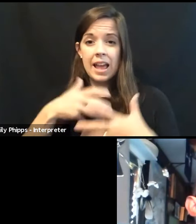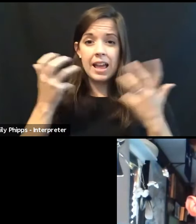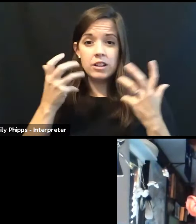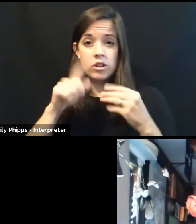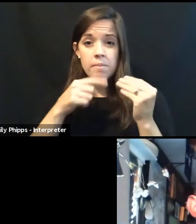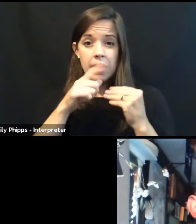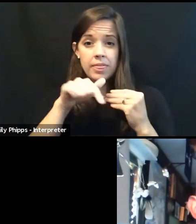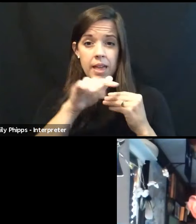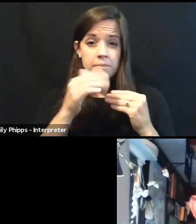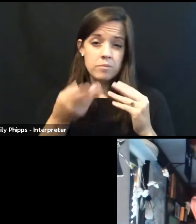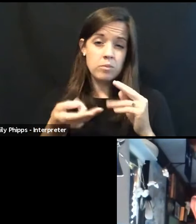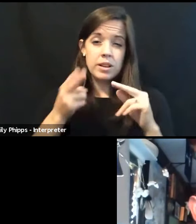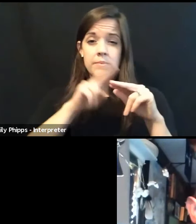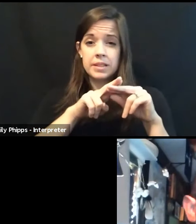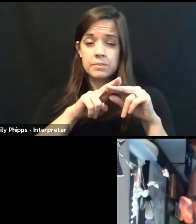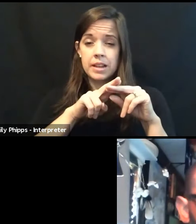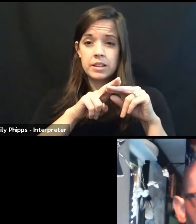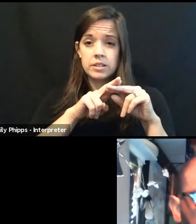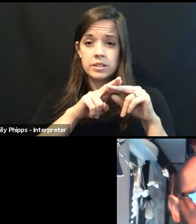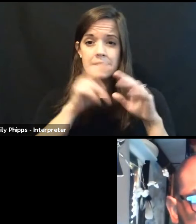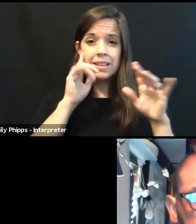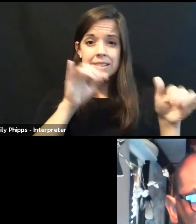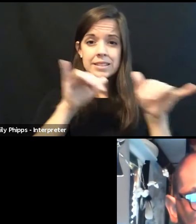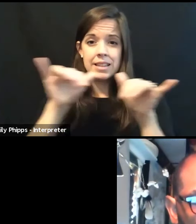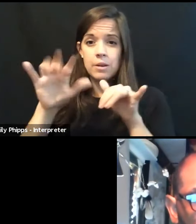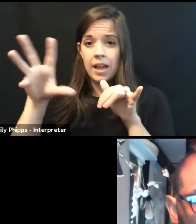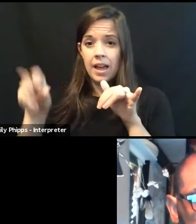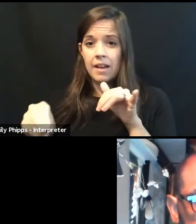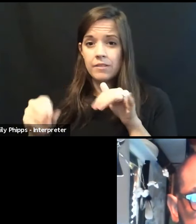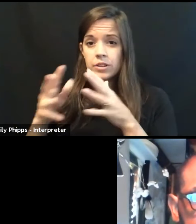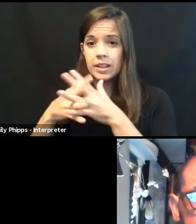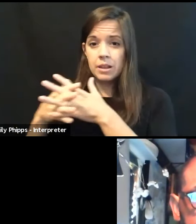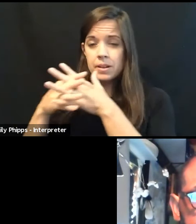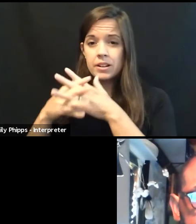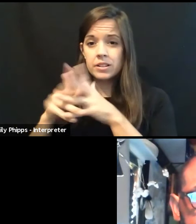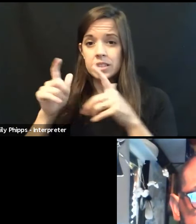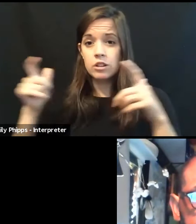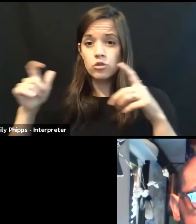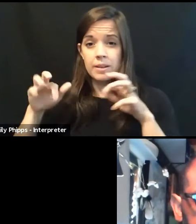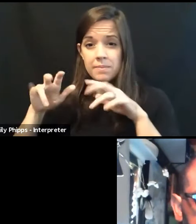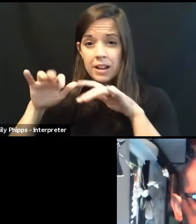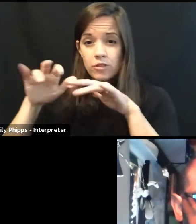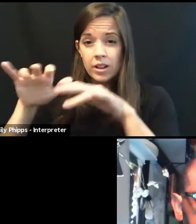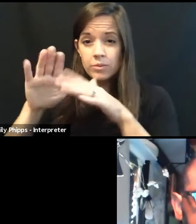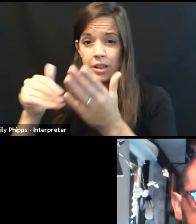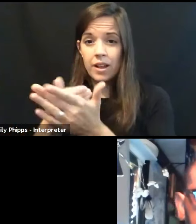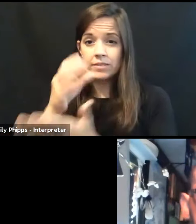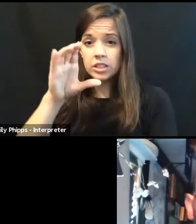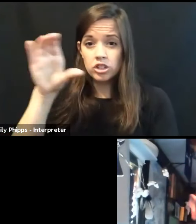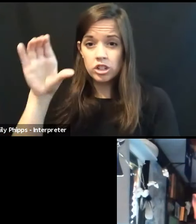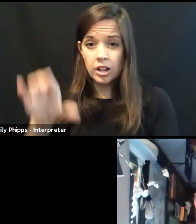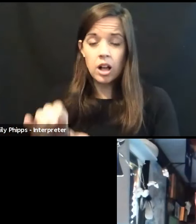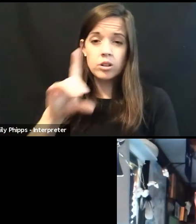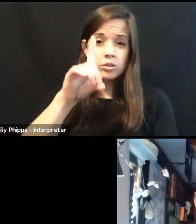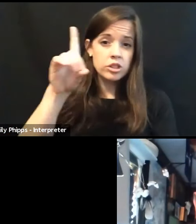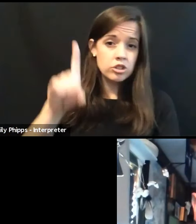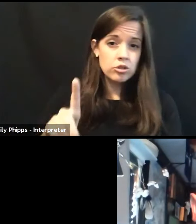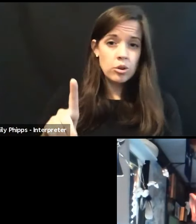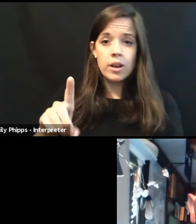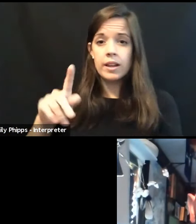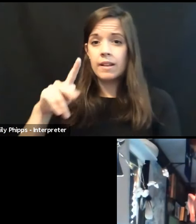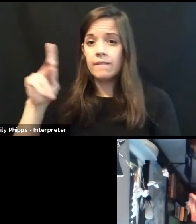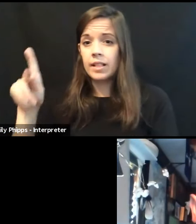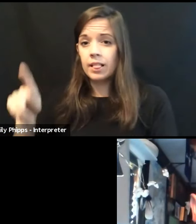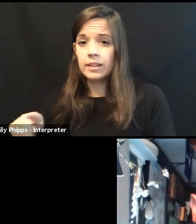exponentially. Same with African Americans in the Great Migration once they arrived in Chicago, Detroit, Philly, etc.